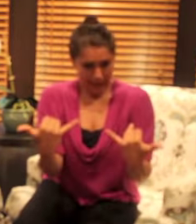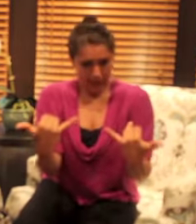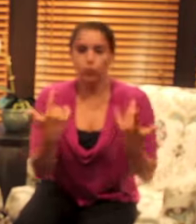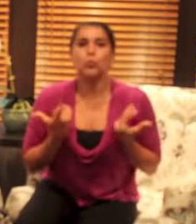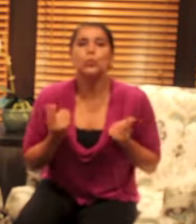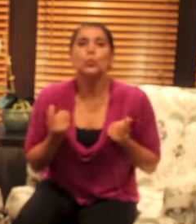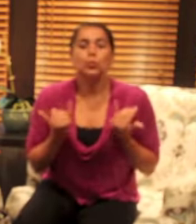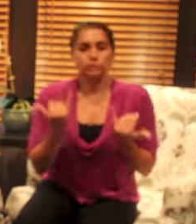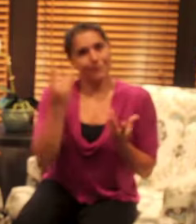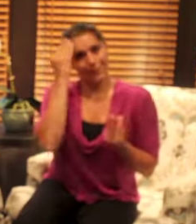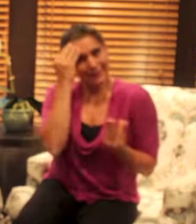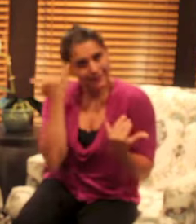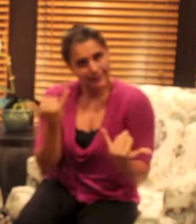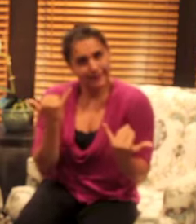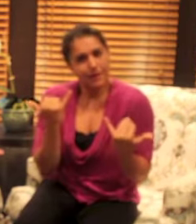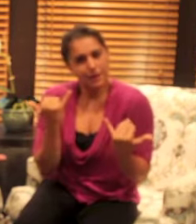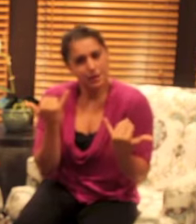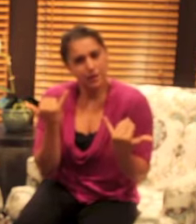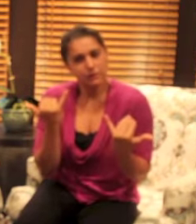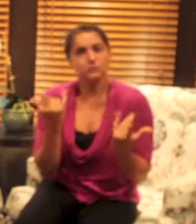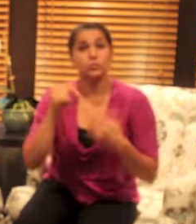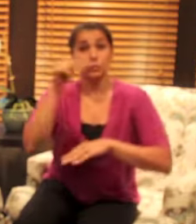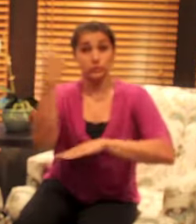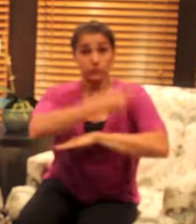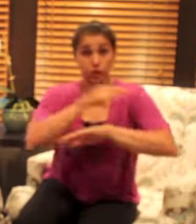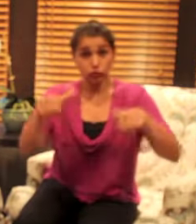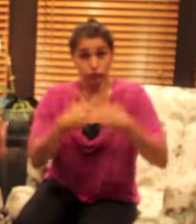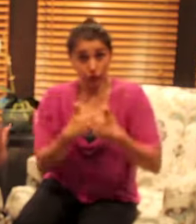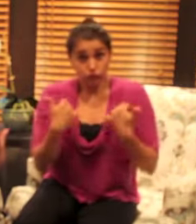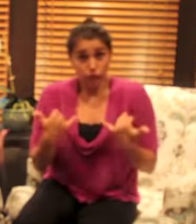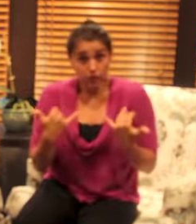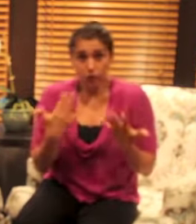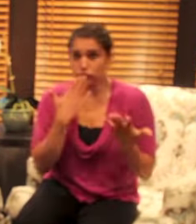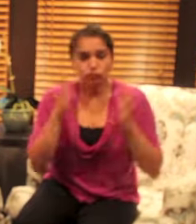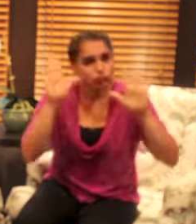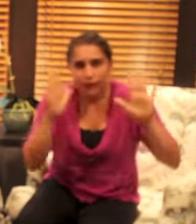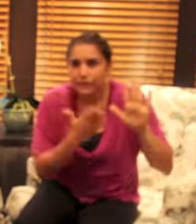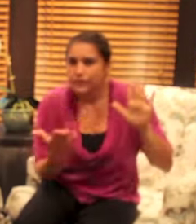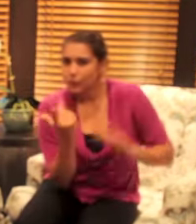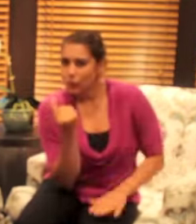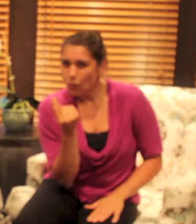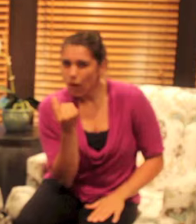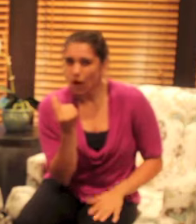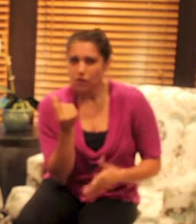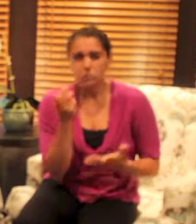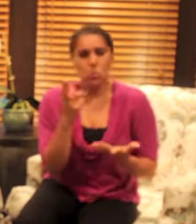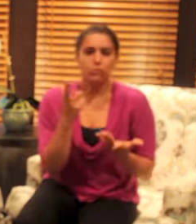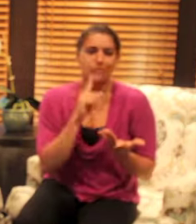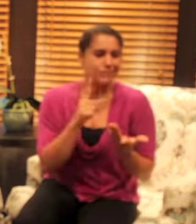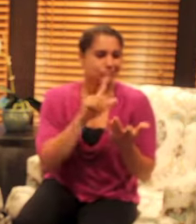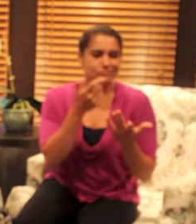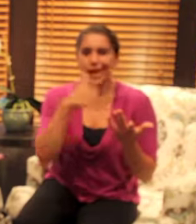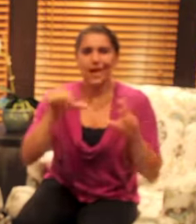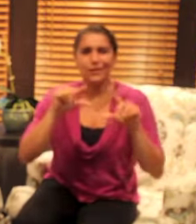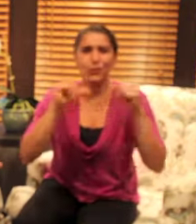so one of the awesome things about a ten-day challenge like this or any kind of accountability group that we set up here on Facebook